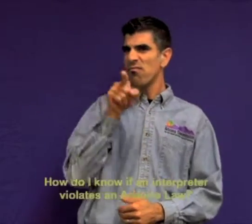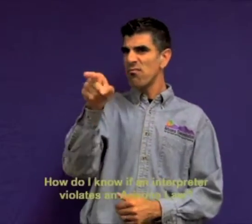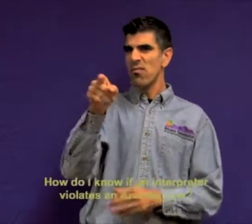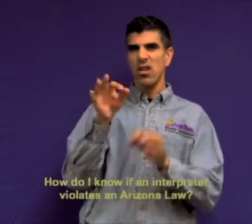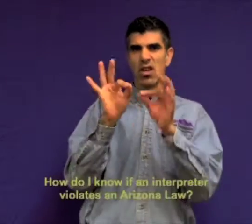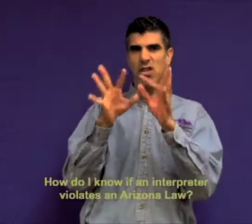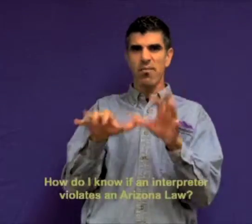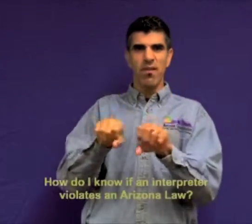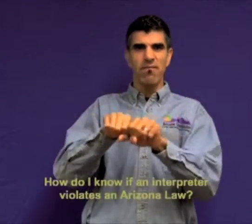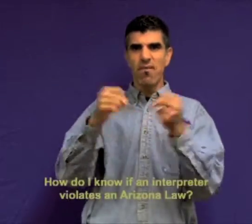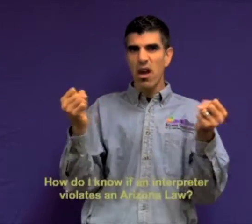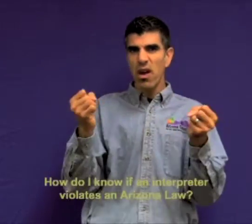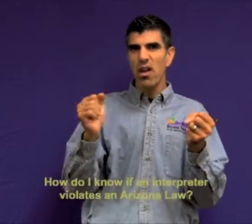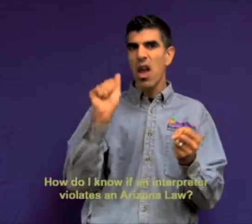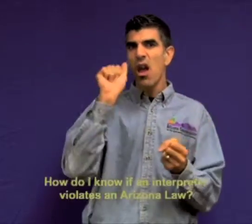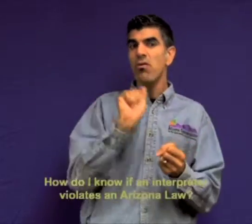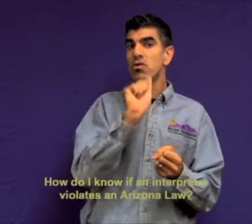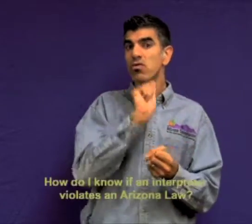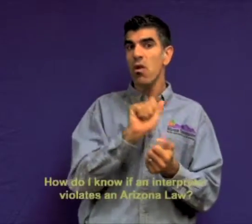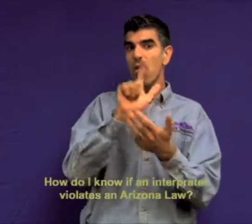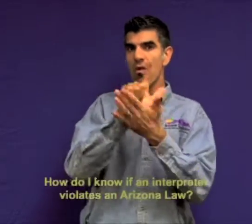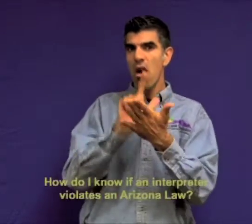How do I know if an interpreter violates an Arizona law?